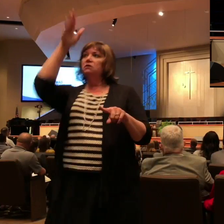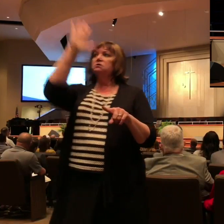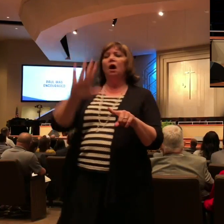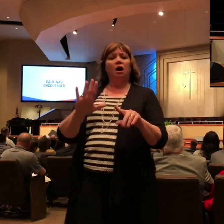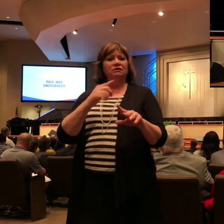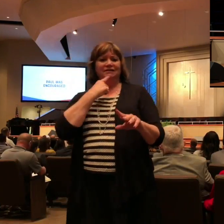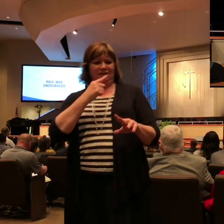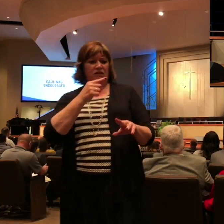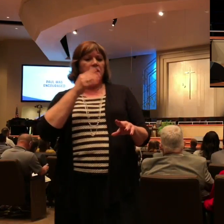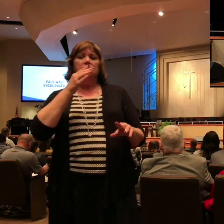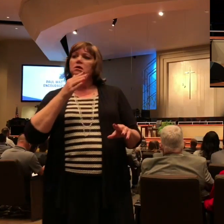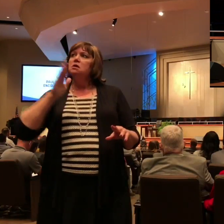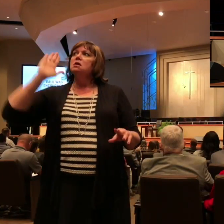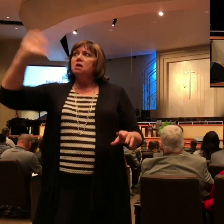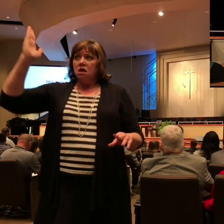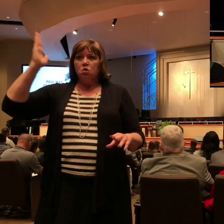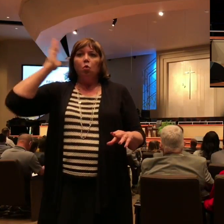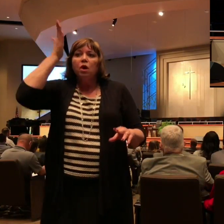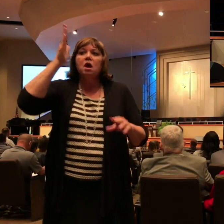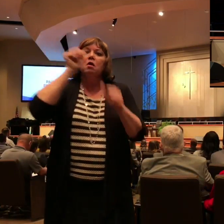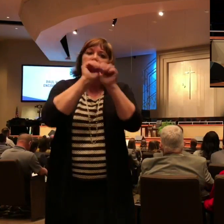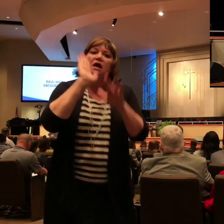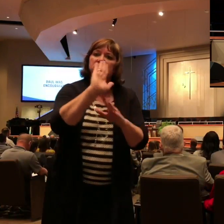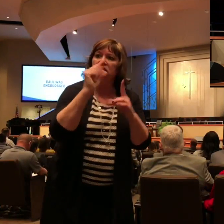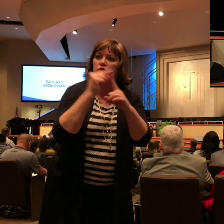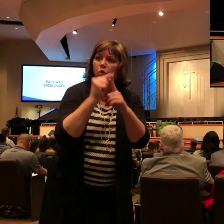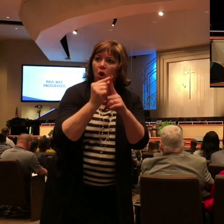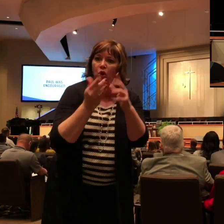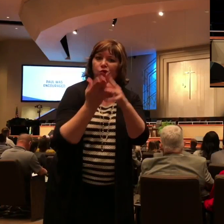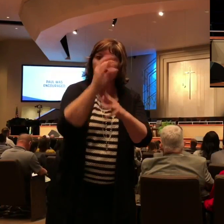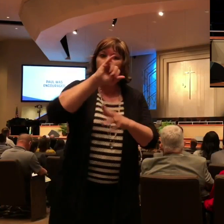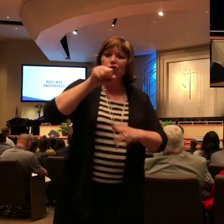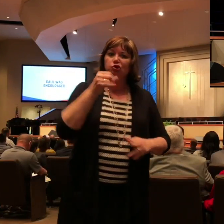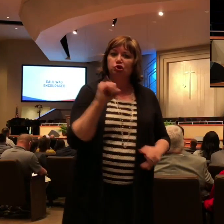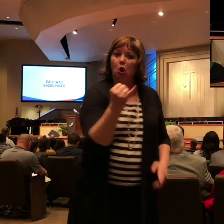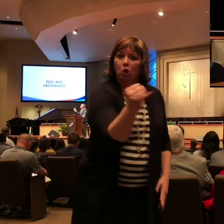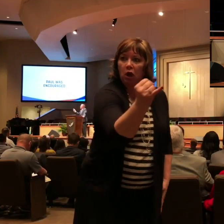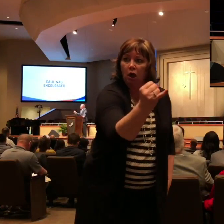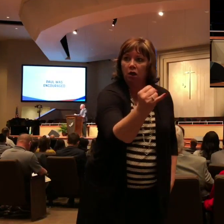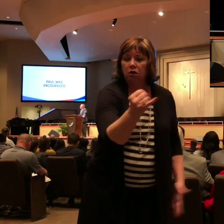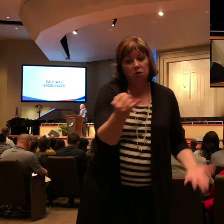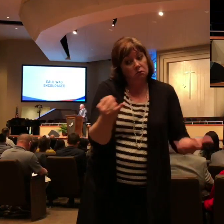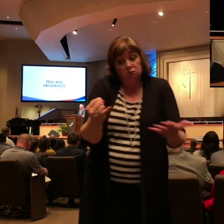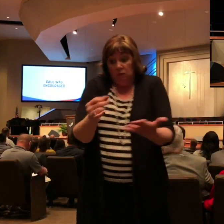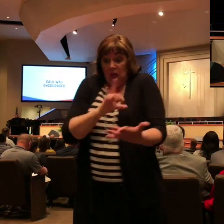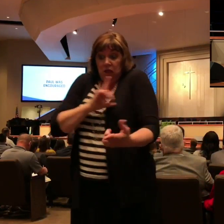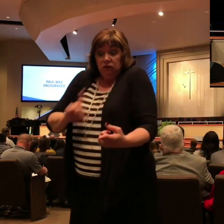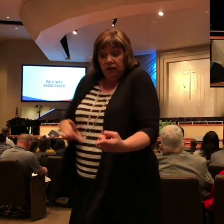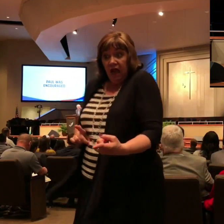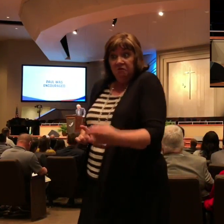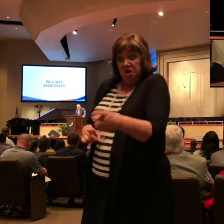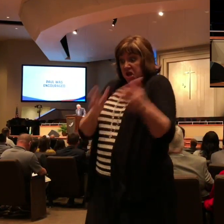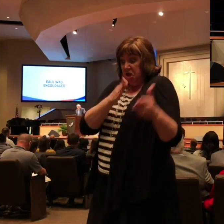we have blessed another psalm of David after he committed adultery and murdered Uriah? Probably not, but God did.